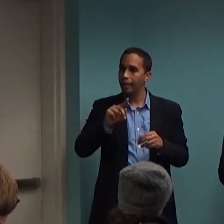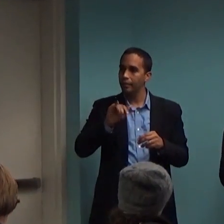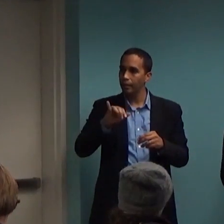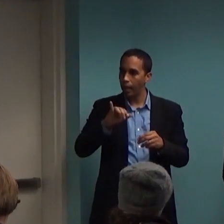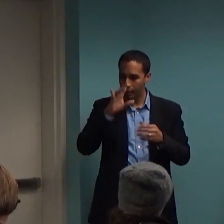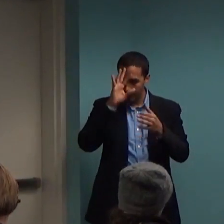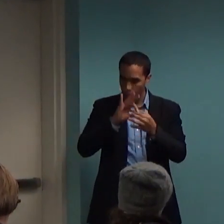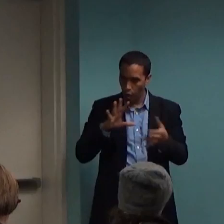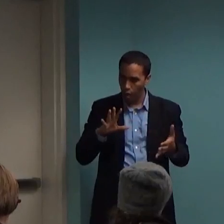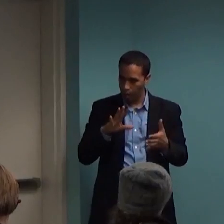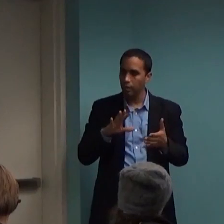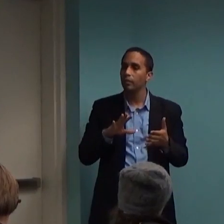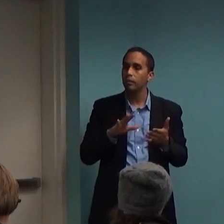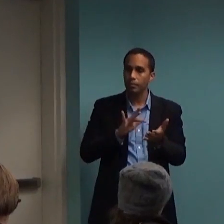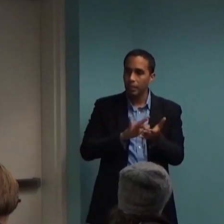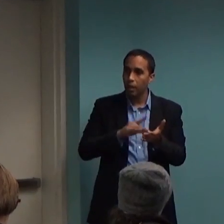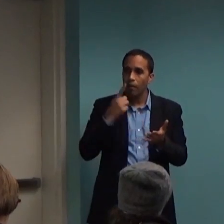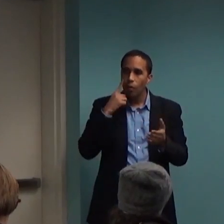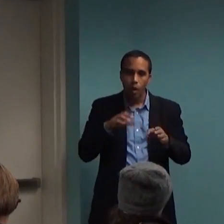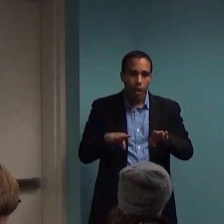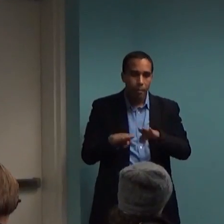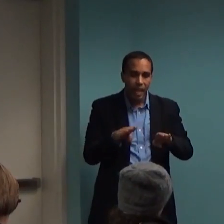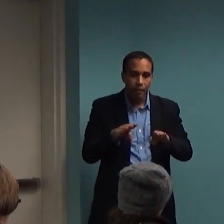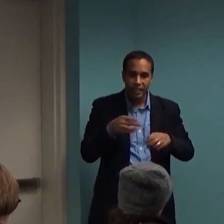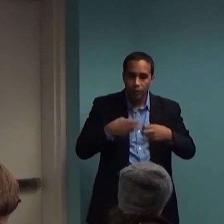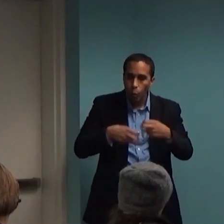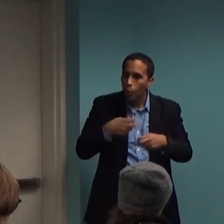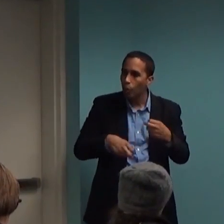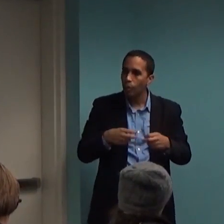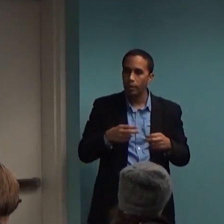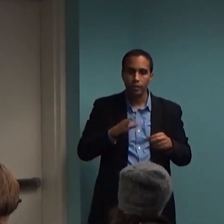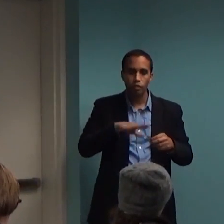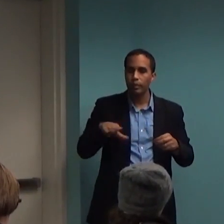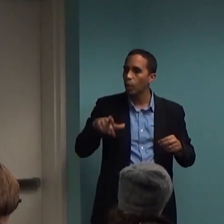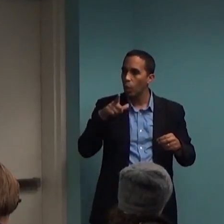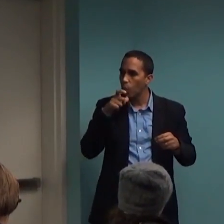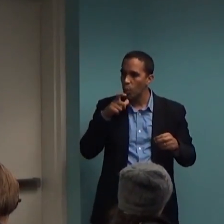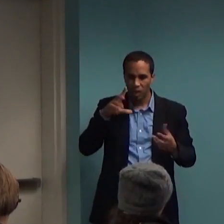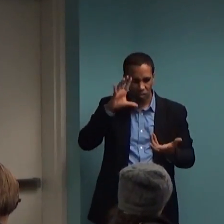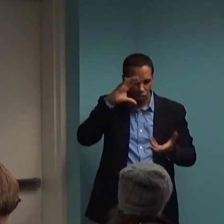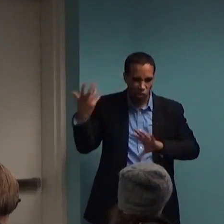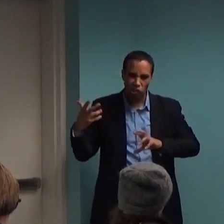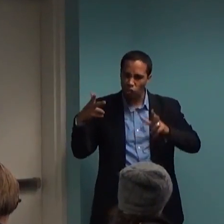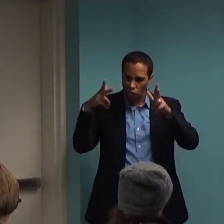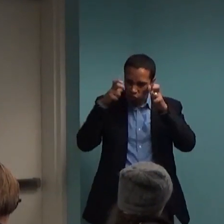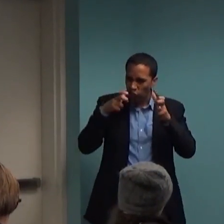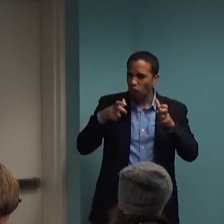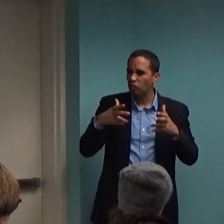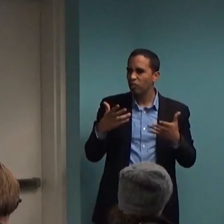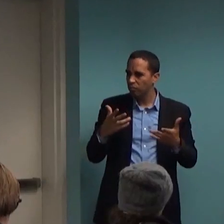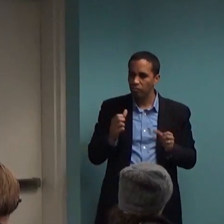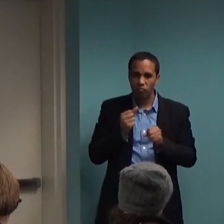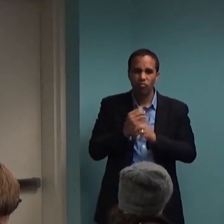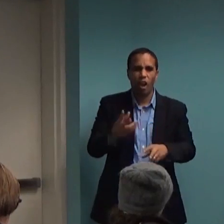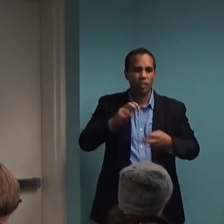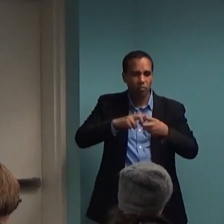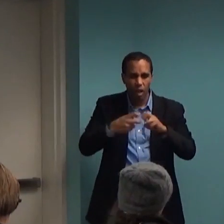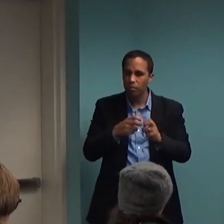for behavior disorders. Kids who are misbehaving at home, really not paying attention well in school, and doing things that are really